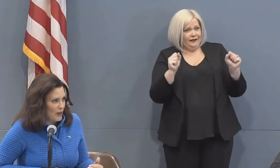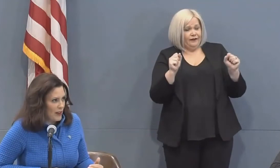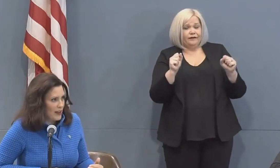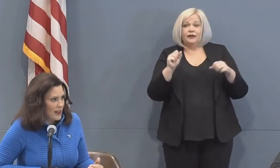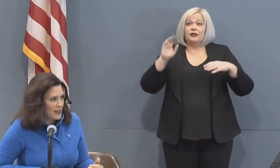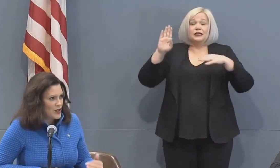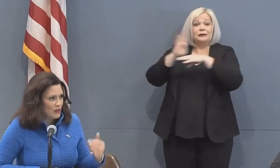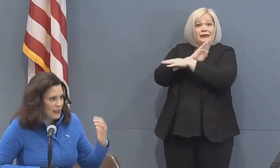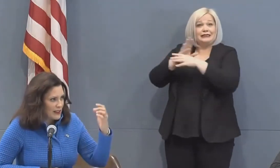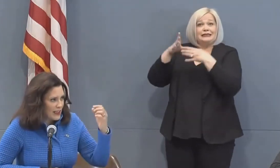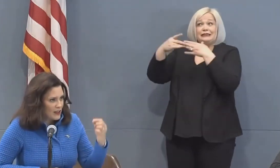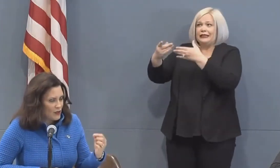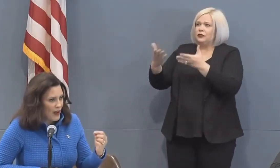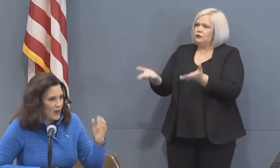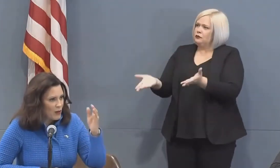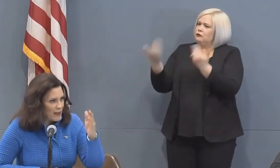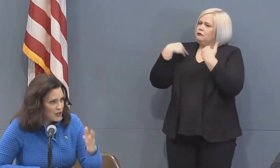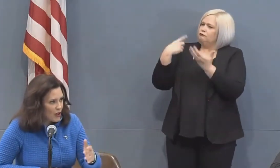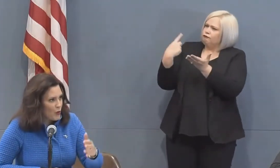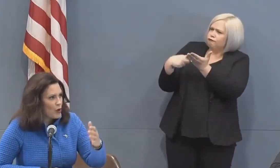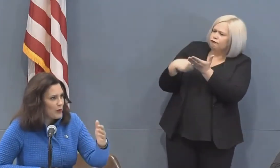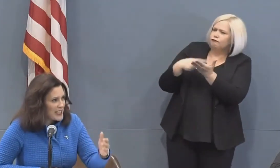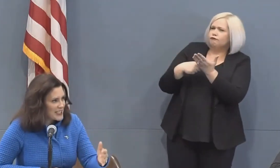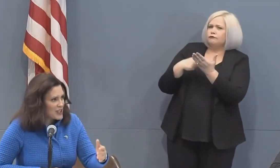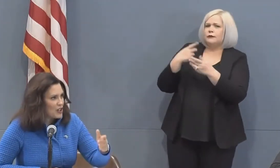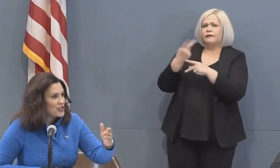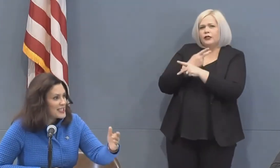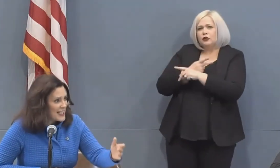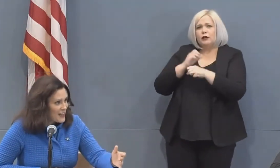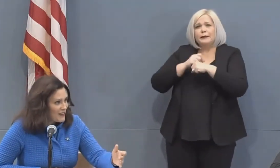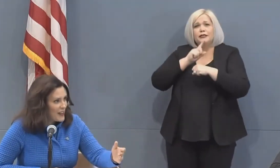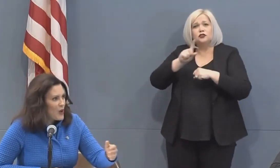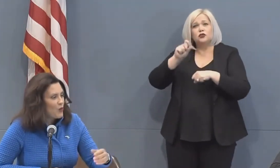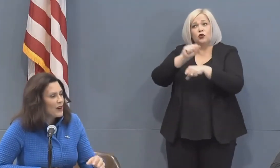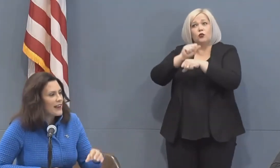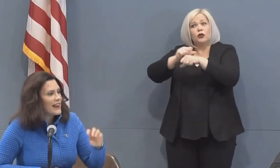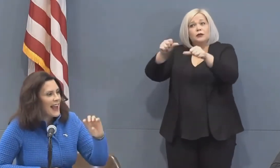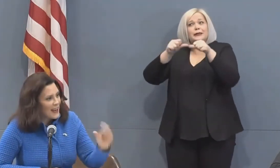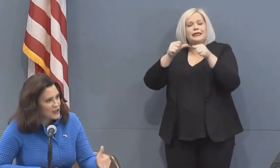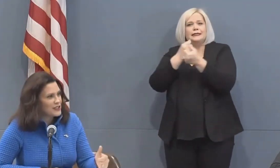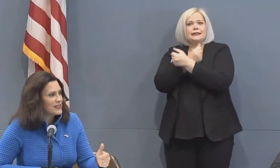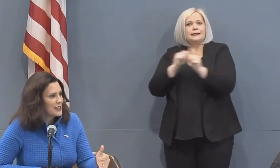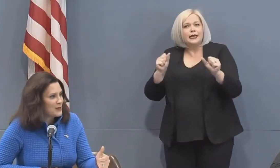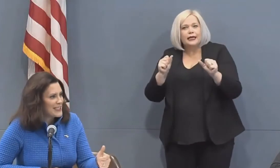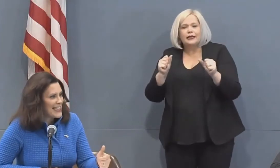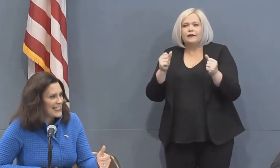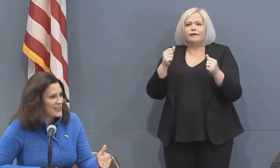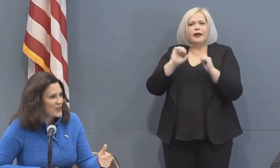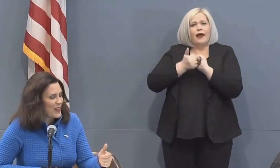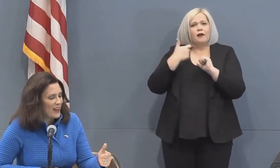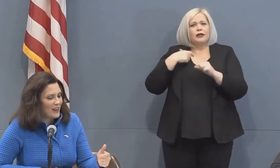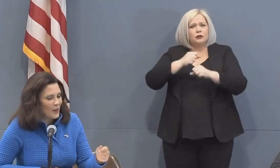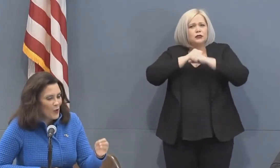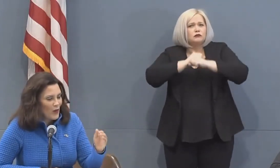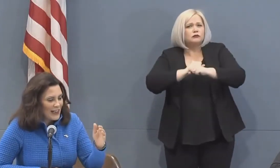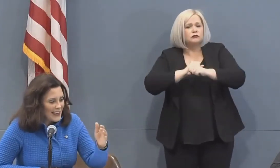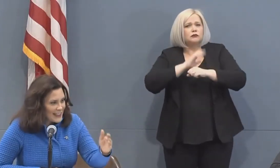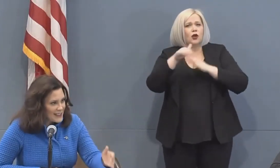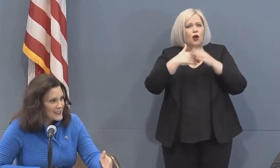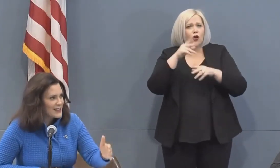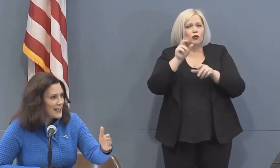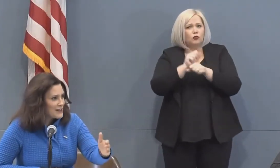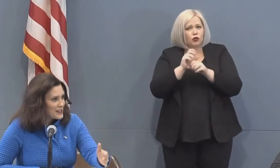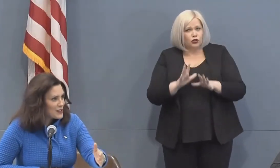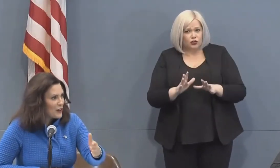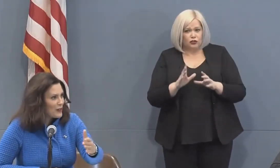business community to really think through how do we make sure our workplaces are safe what actions need to be taken so that when